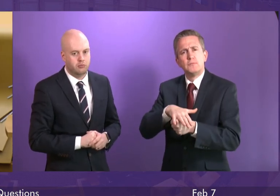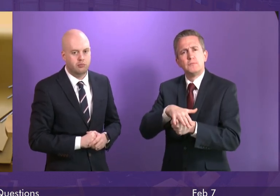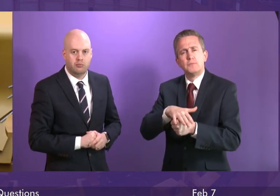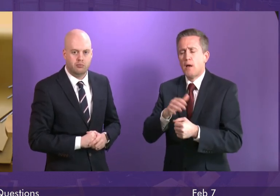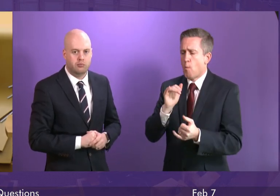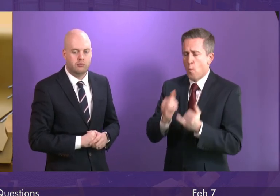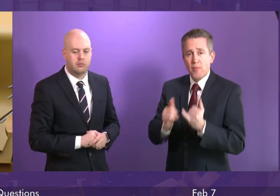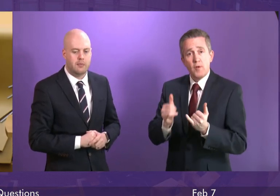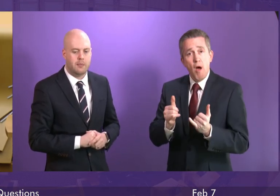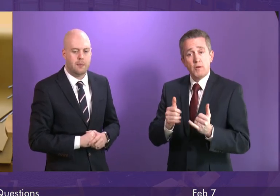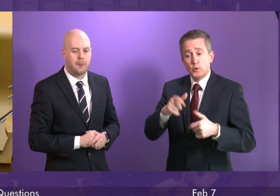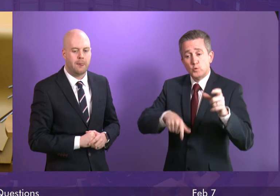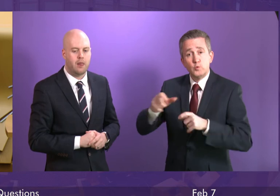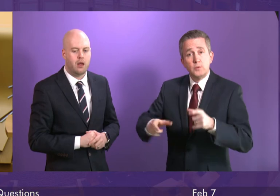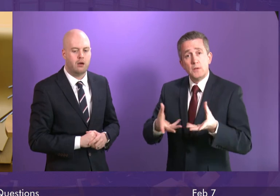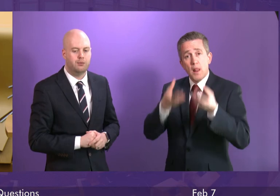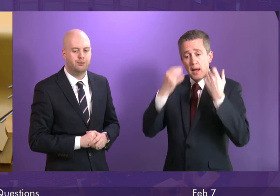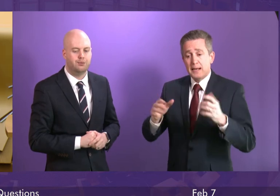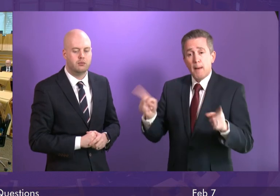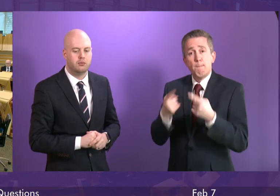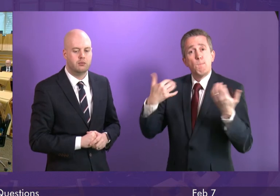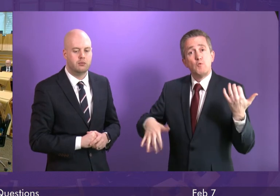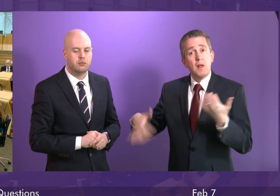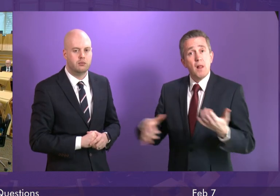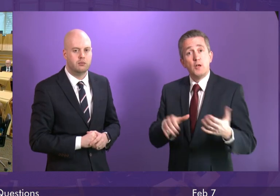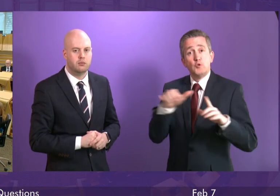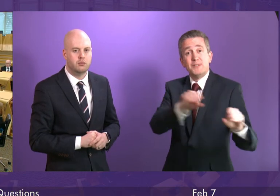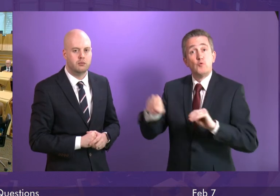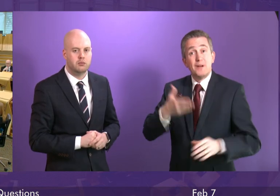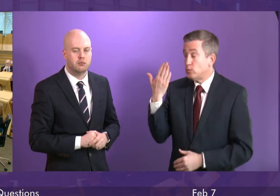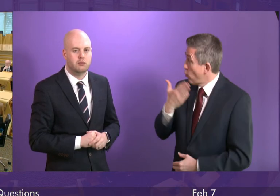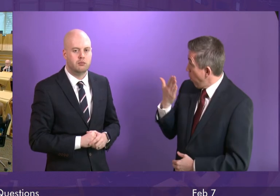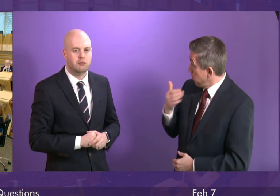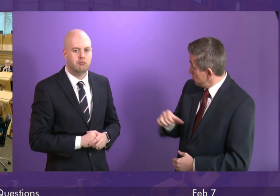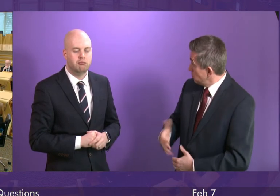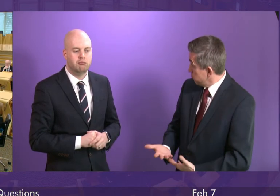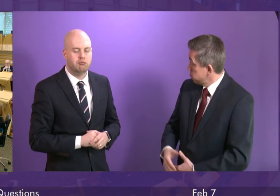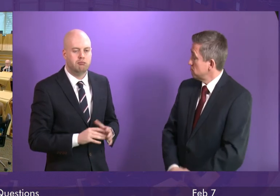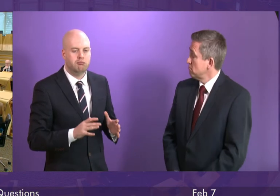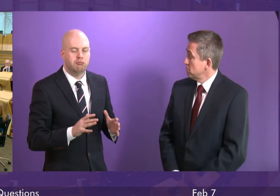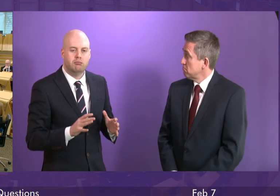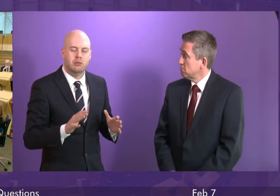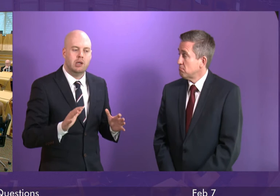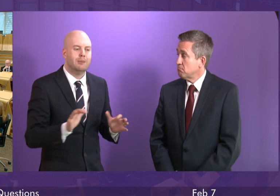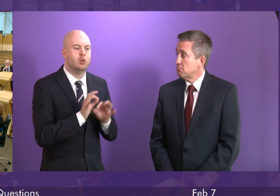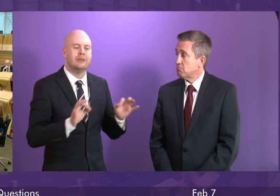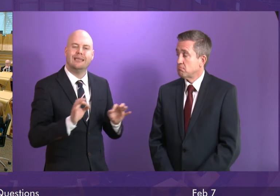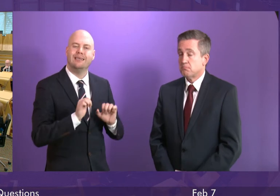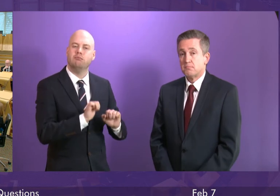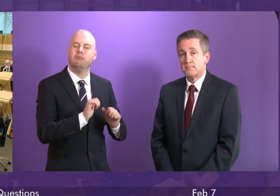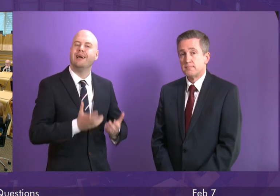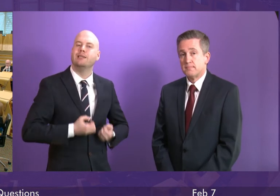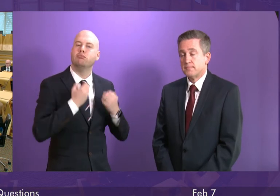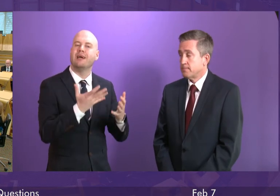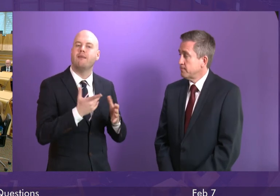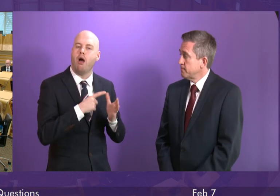play a musical instrument should be a core subject in schools. Deputy First Minister. President Officer. Music as one of the expressive arts is an essential part